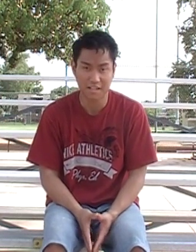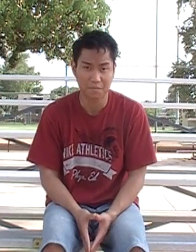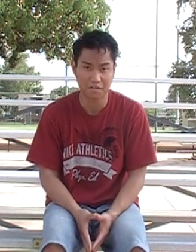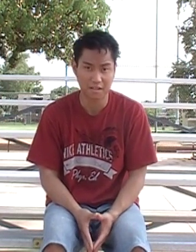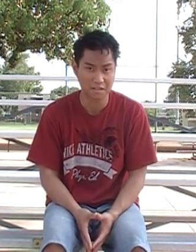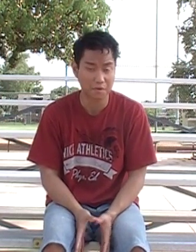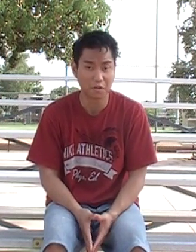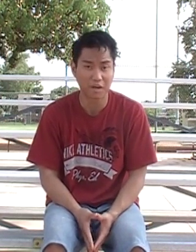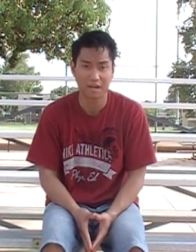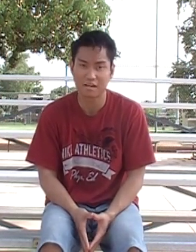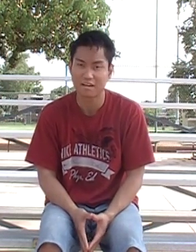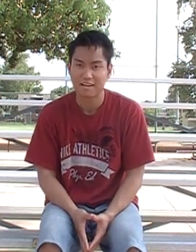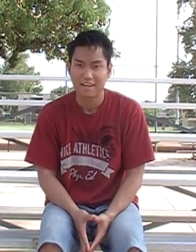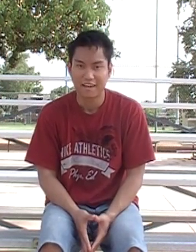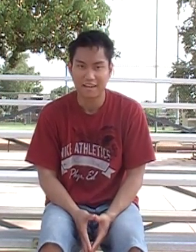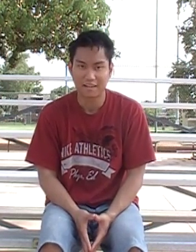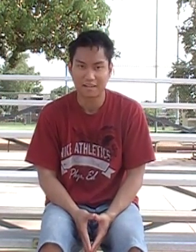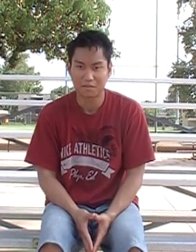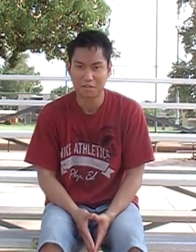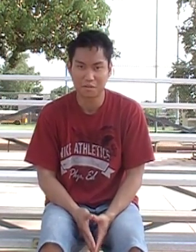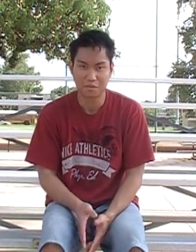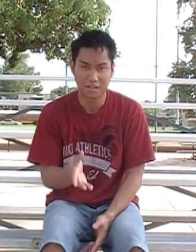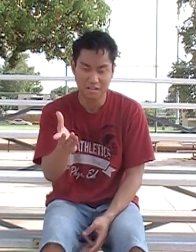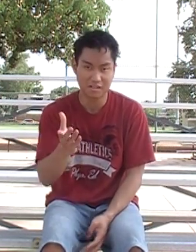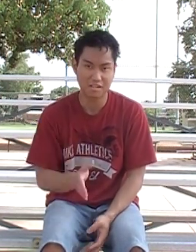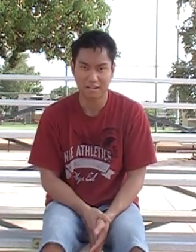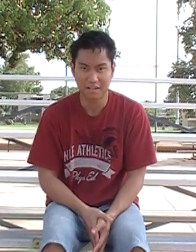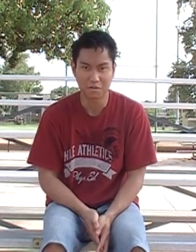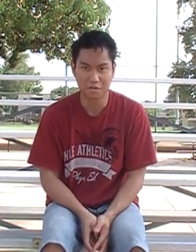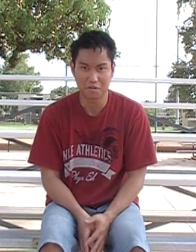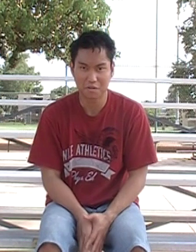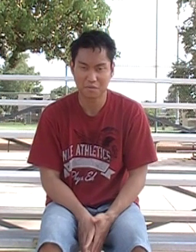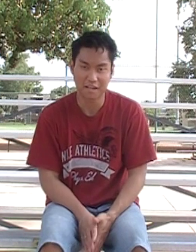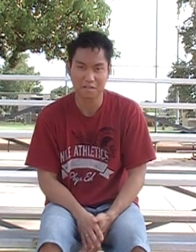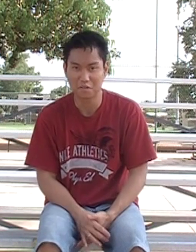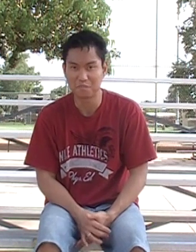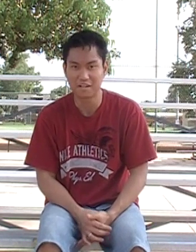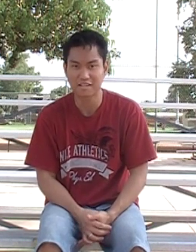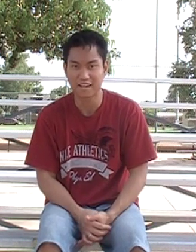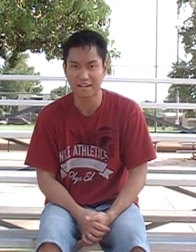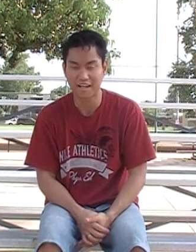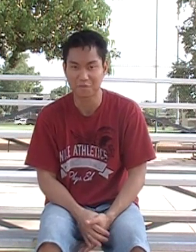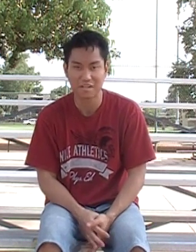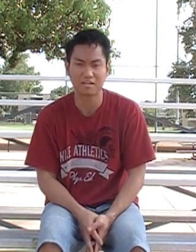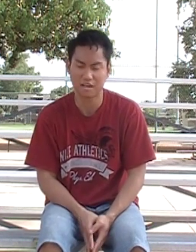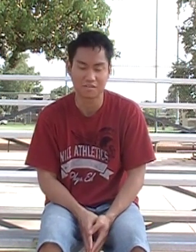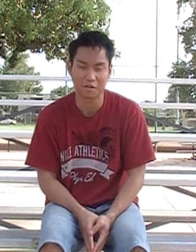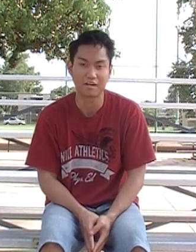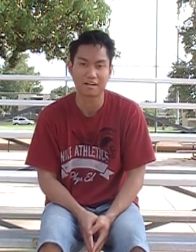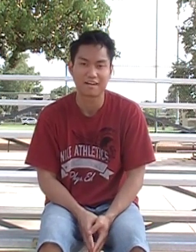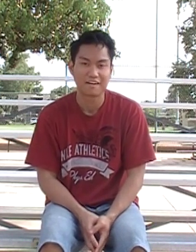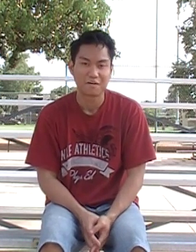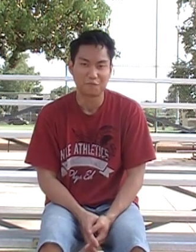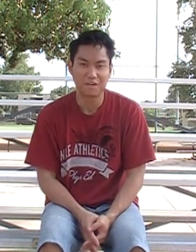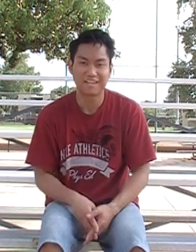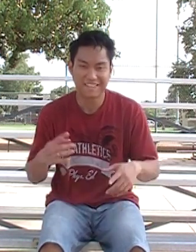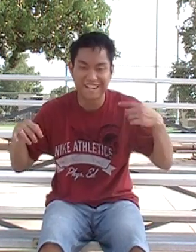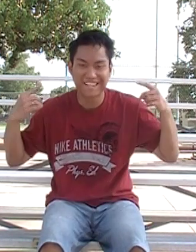helped you in a small way. And to DTG Taiho Jutsu, thank you so much. And I really enjoy. Really thinking